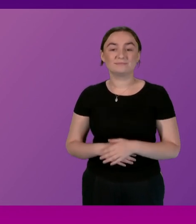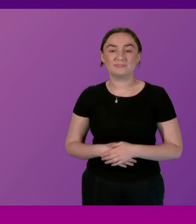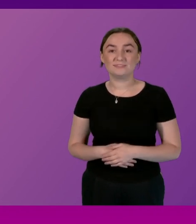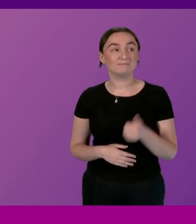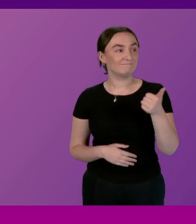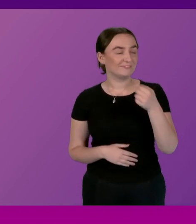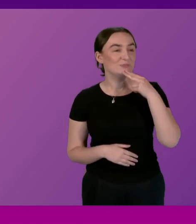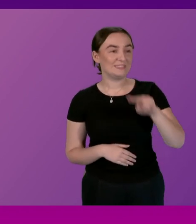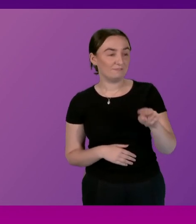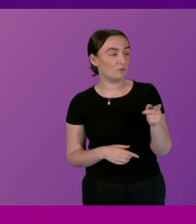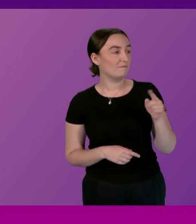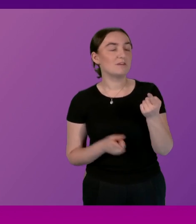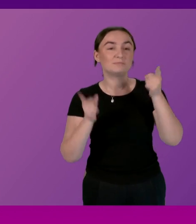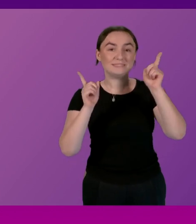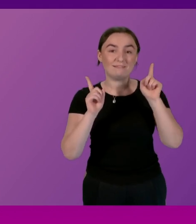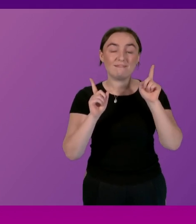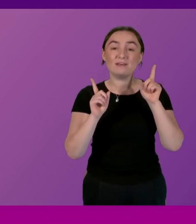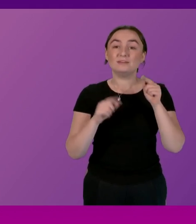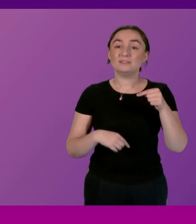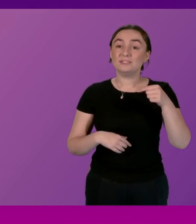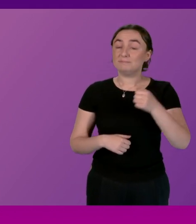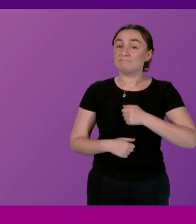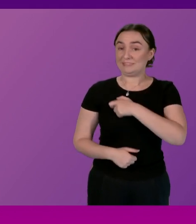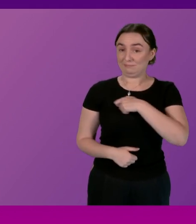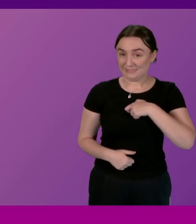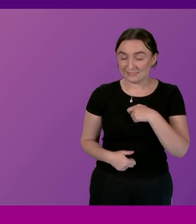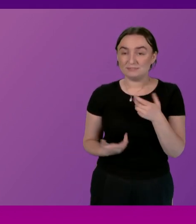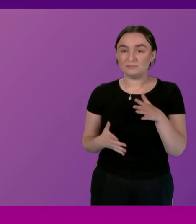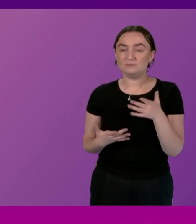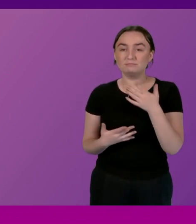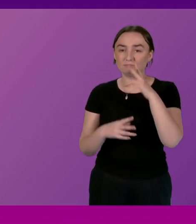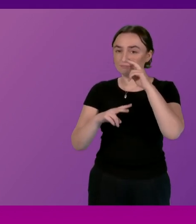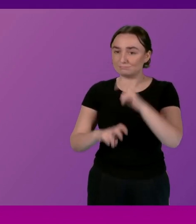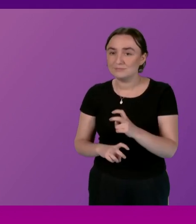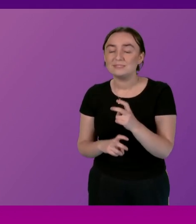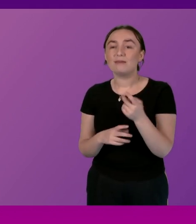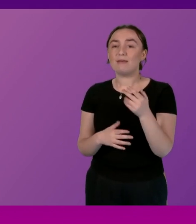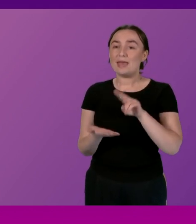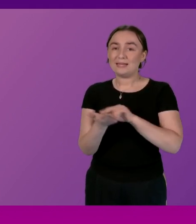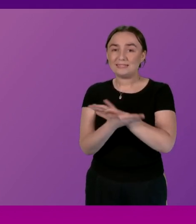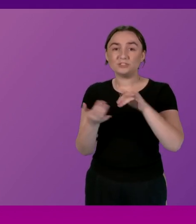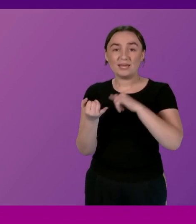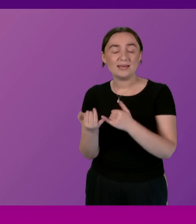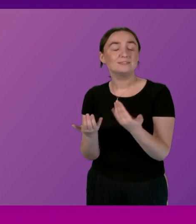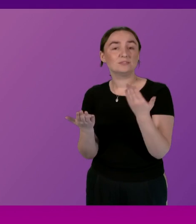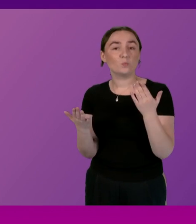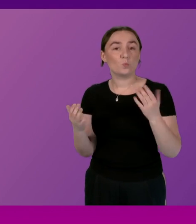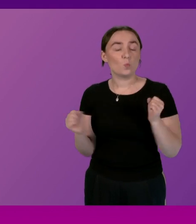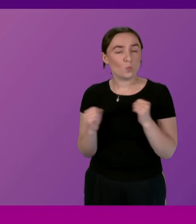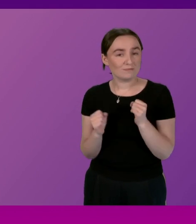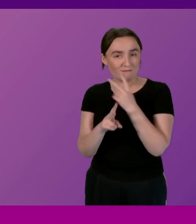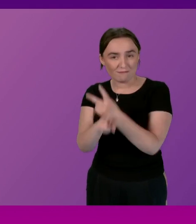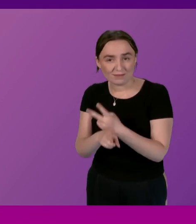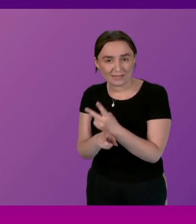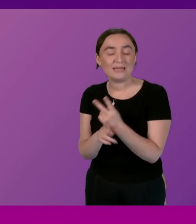The Health Social Care and Support Committee recently took evidence on the NHS and social care winter planning and the importance of the